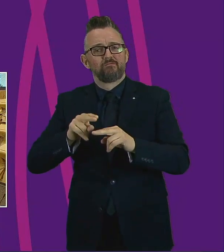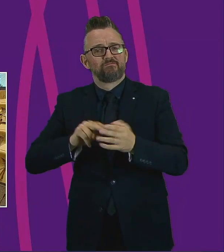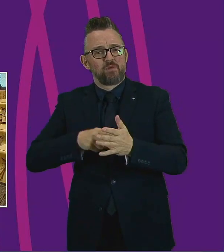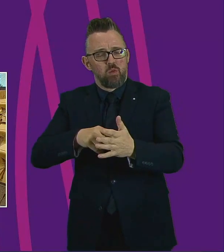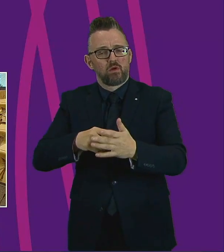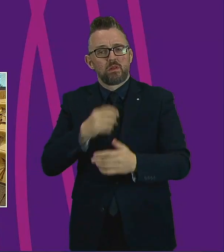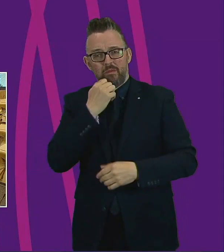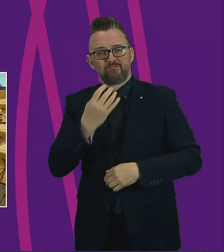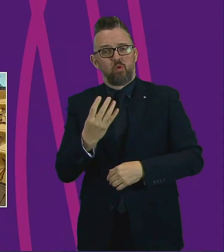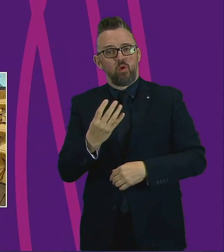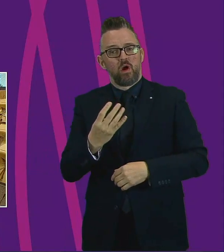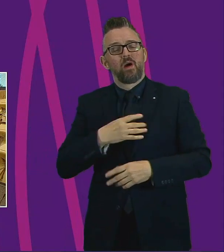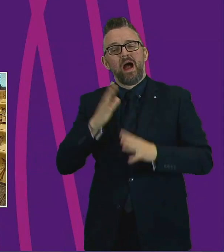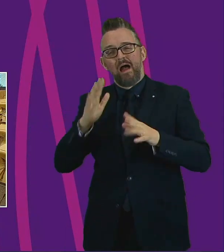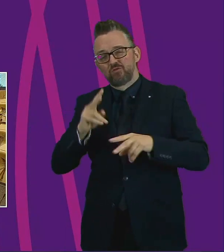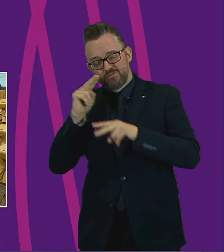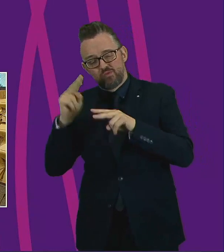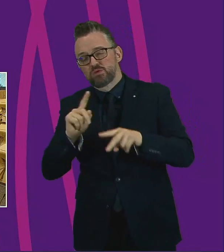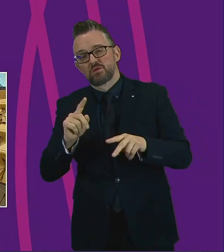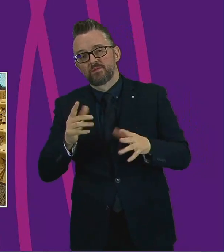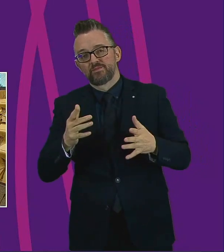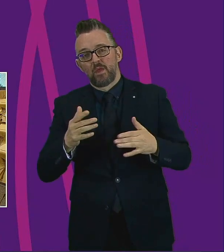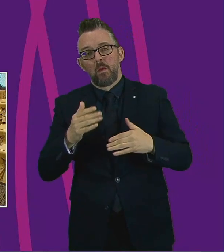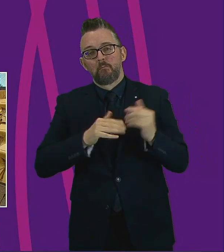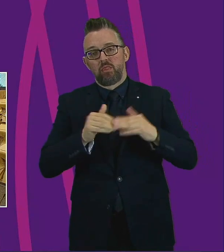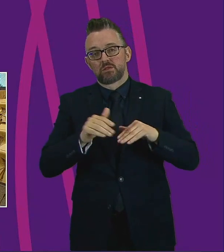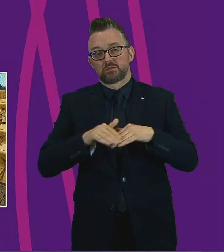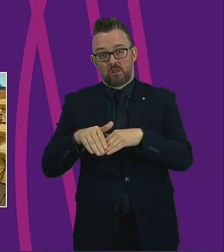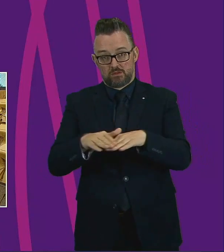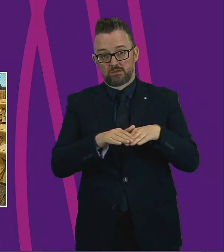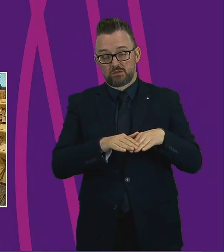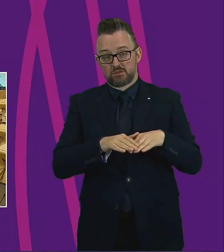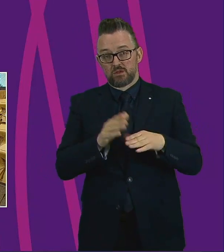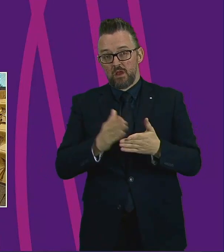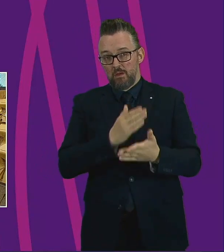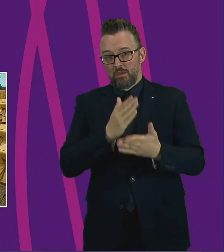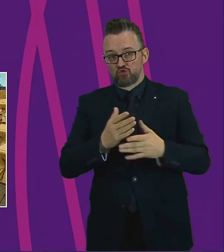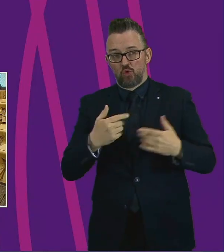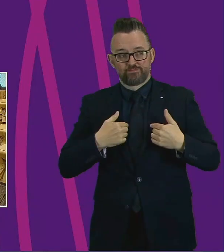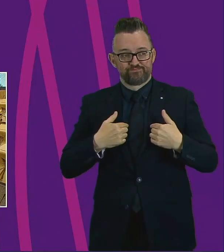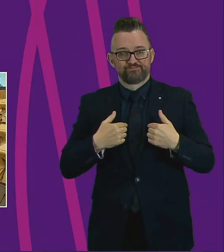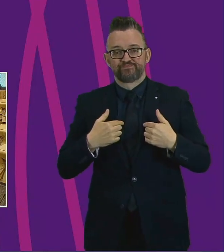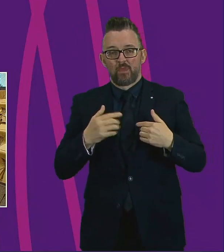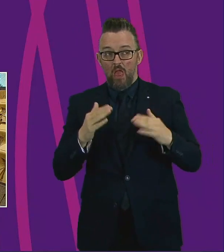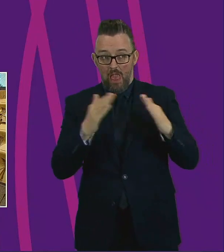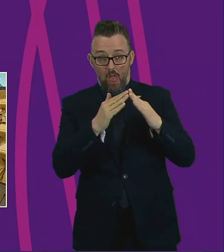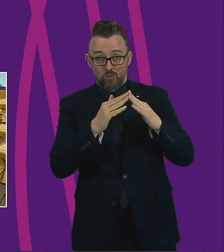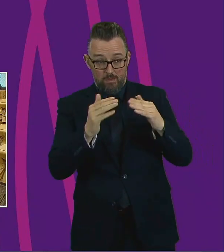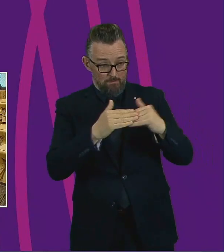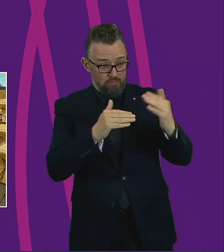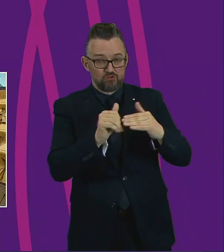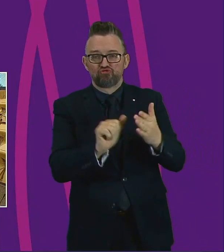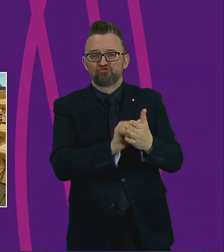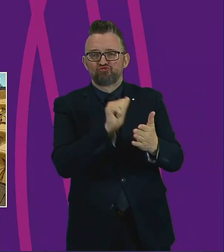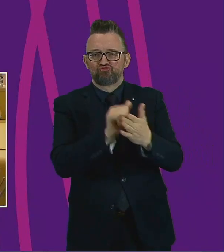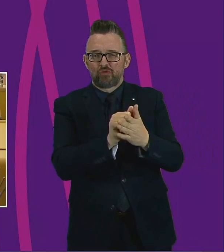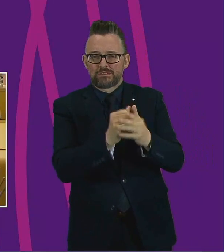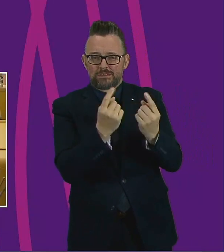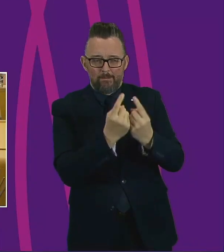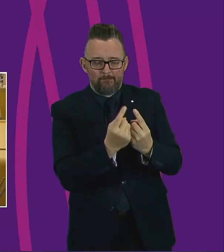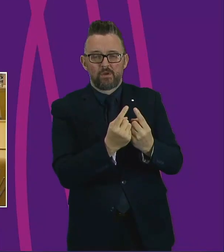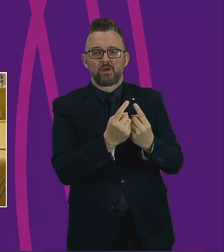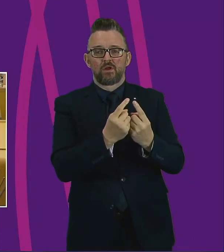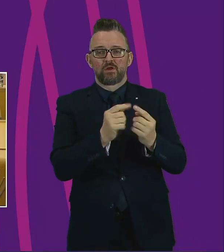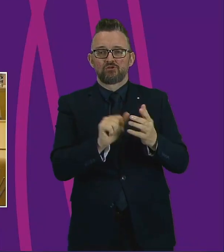building standards too as we move forward to ensure that we're building the right homes and creating the right places